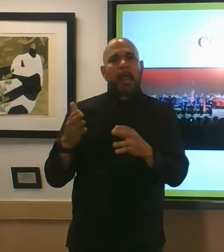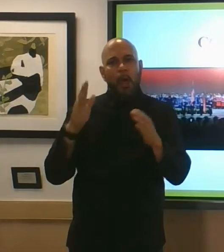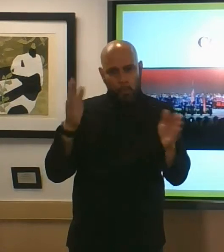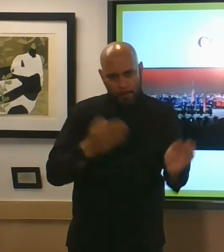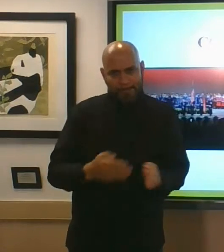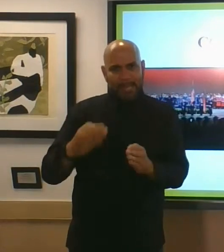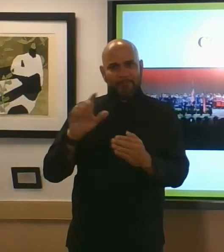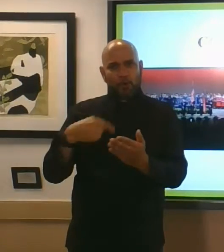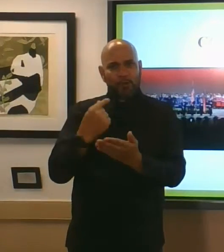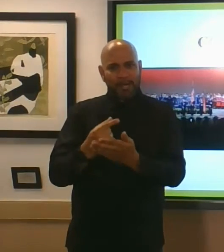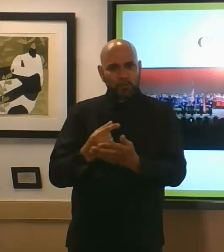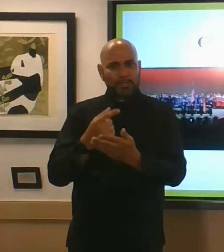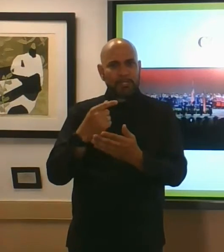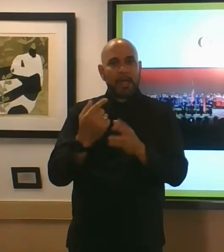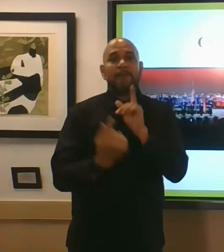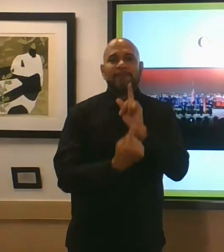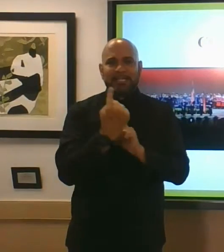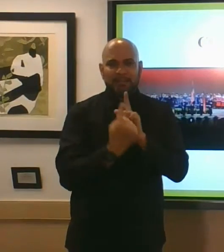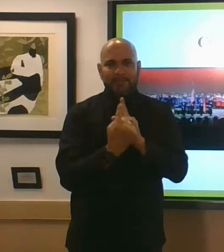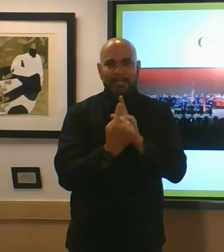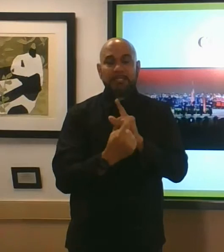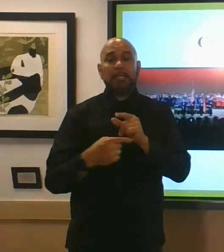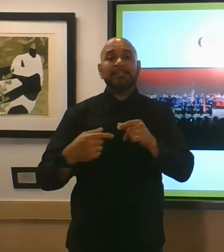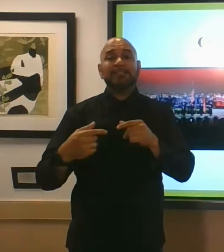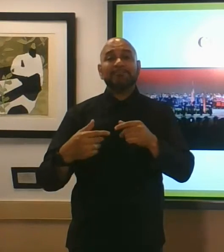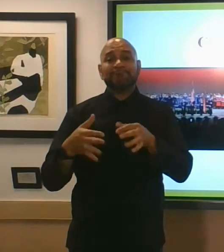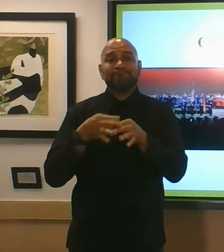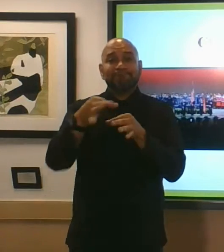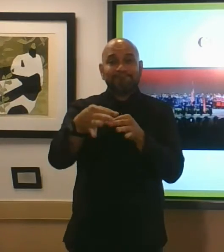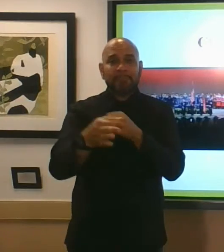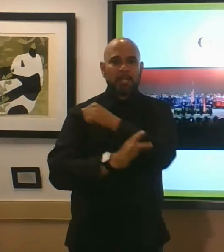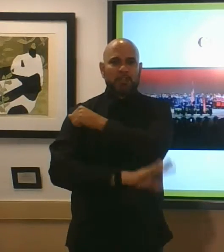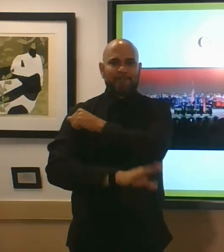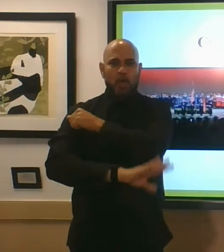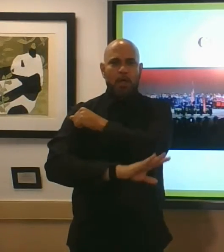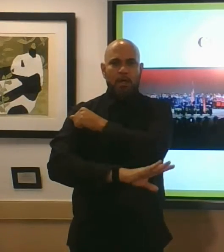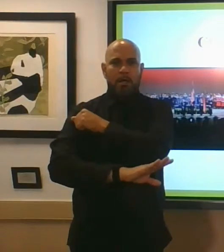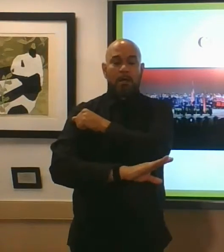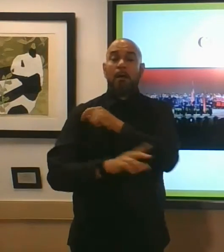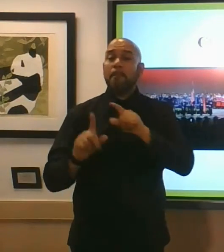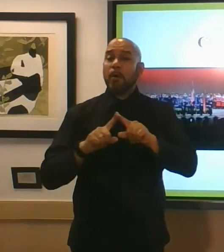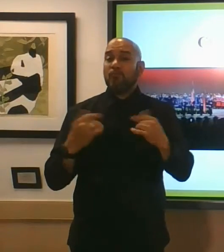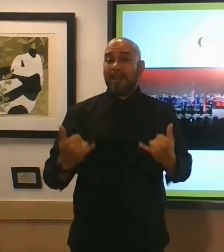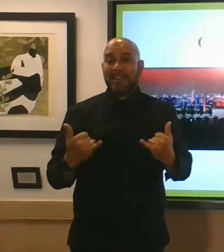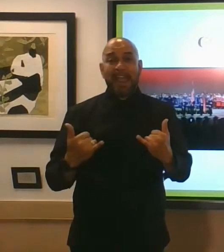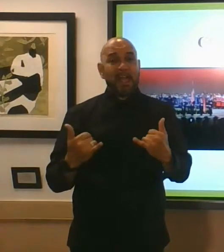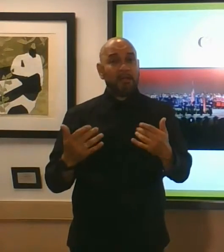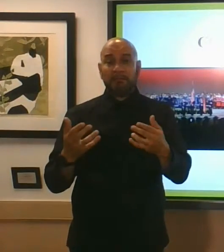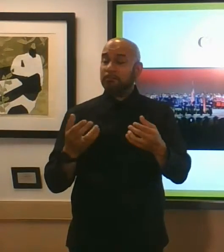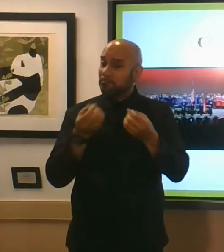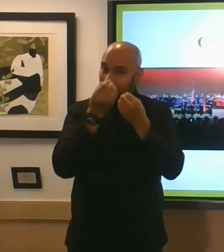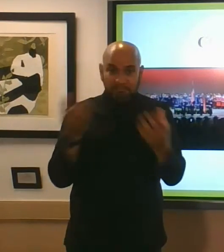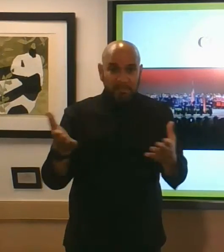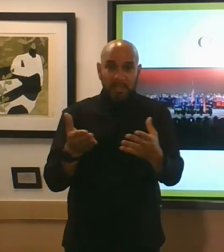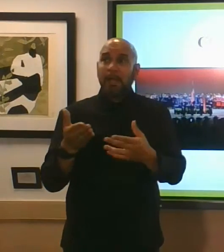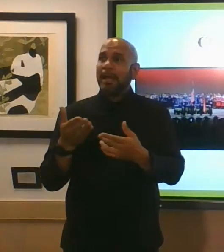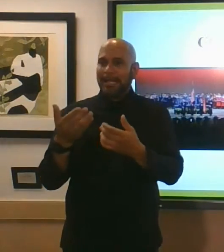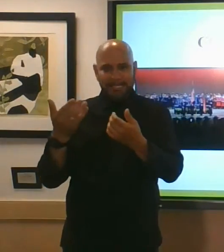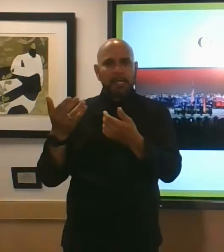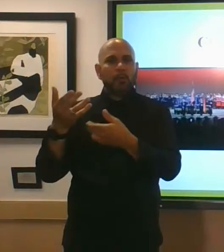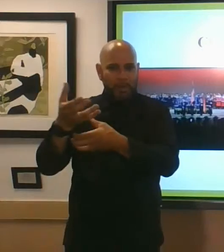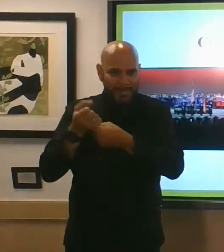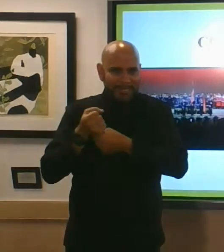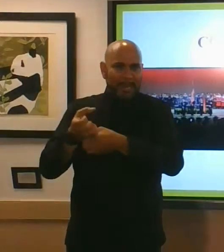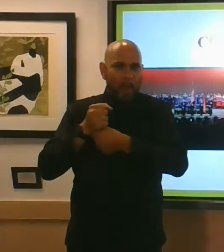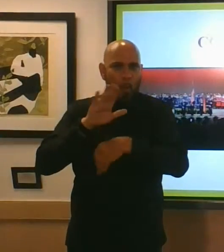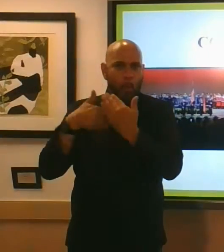for graduations face-to-face this fall all i can tell you is let's get this data this pandemic data moving in the right direction so